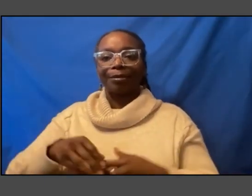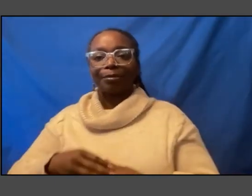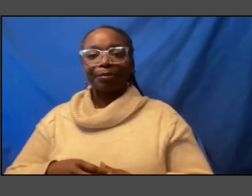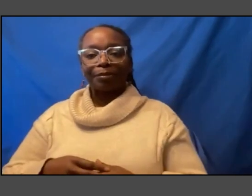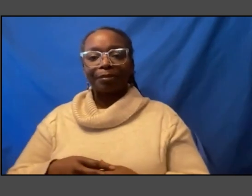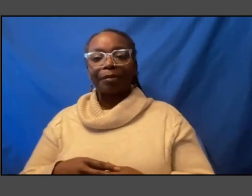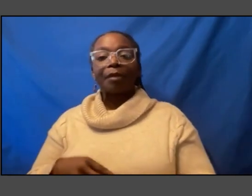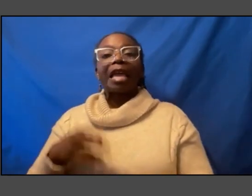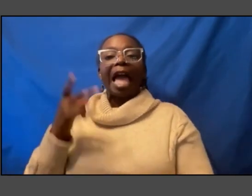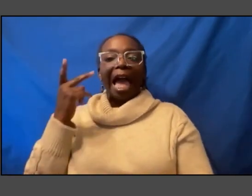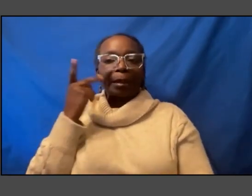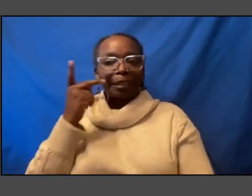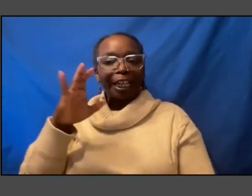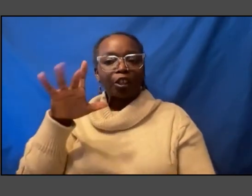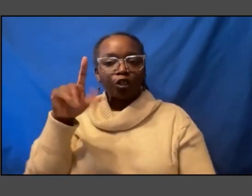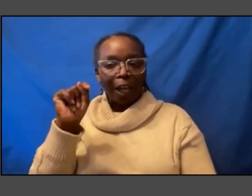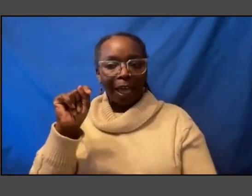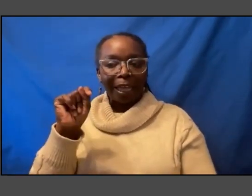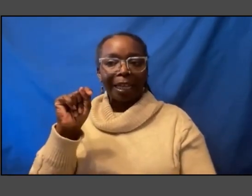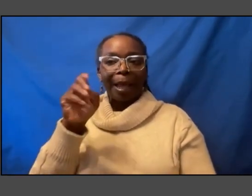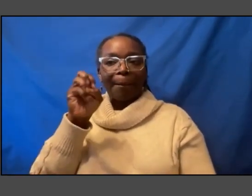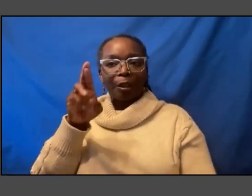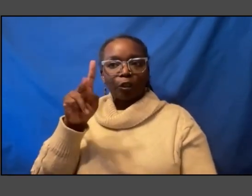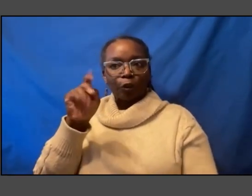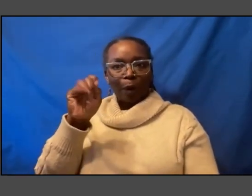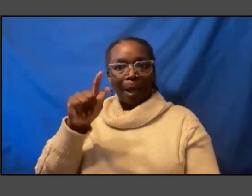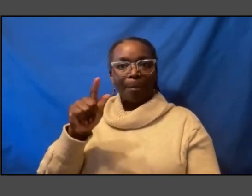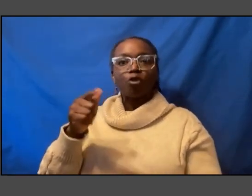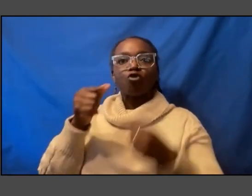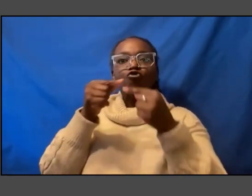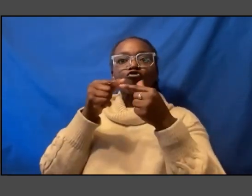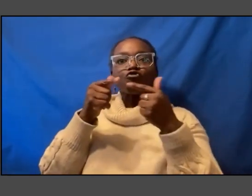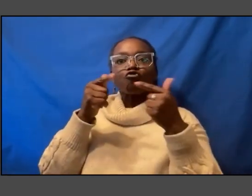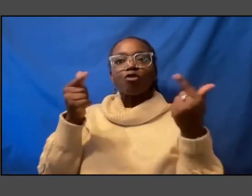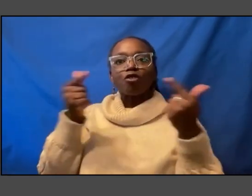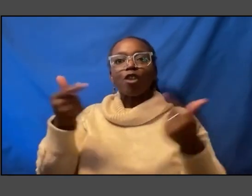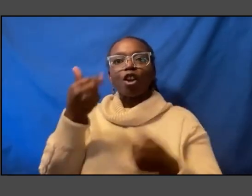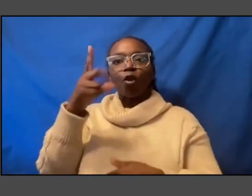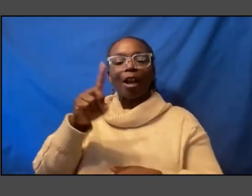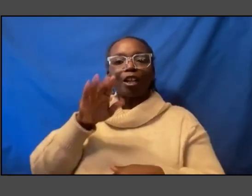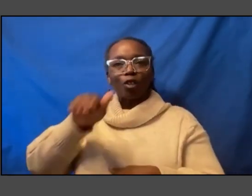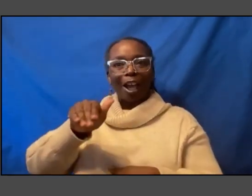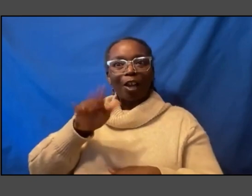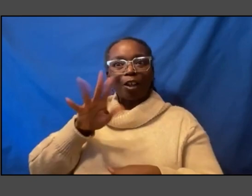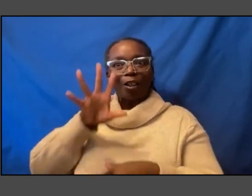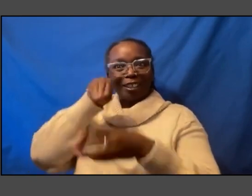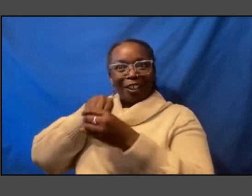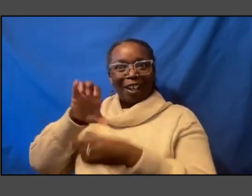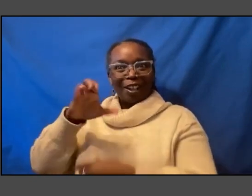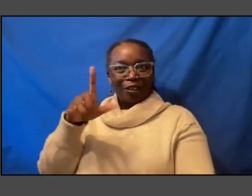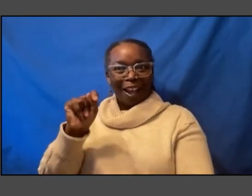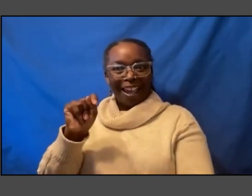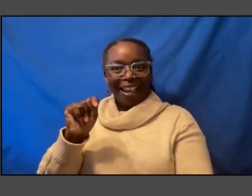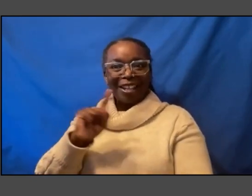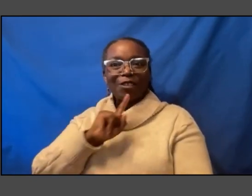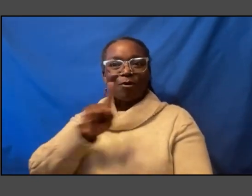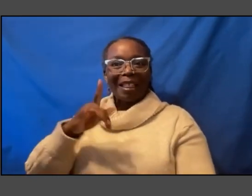that mr trammell's great great grandchild is on the chat and is so excited to hear you